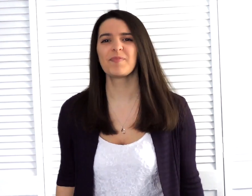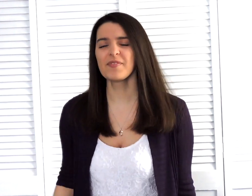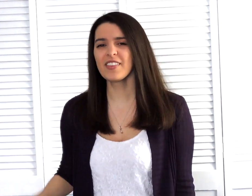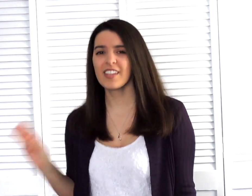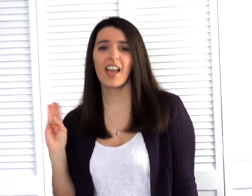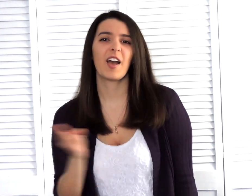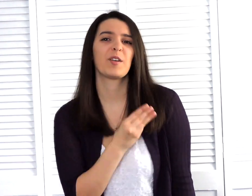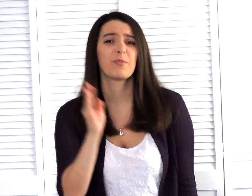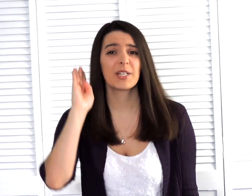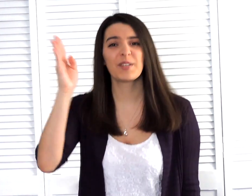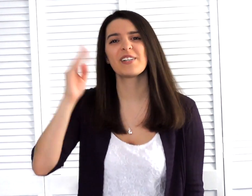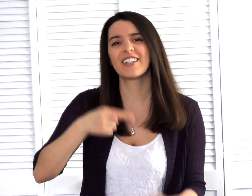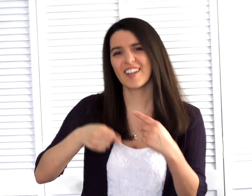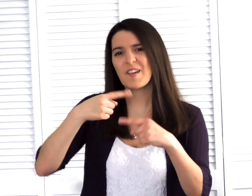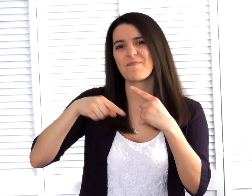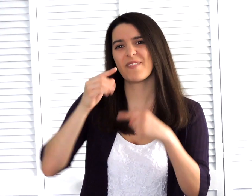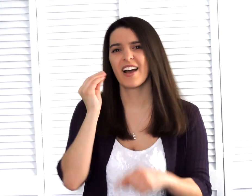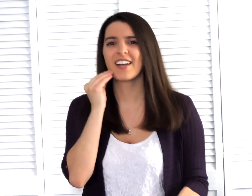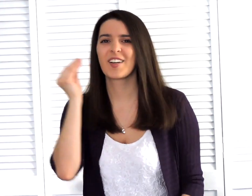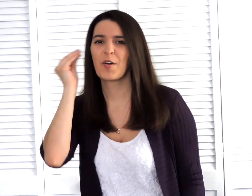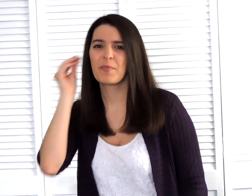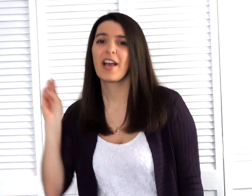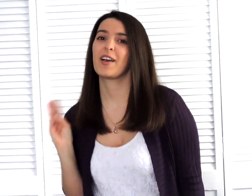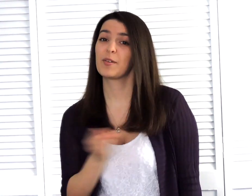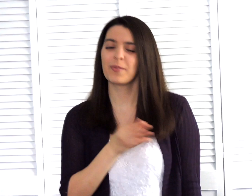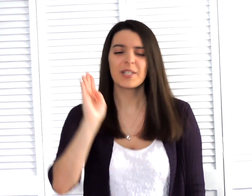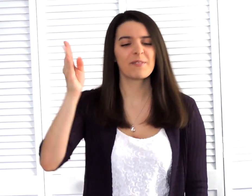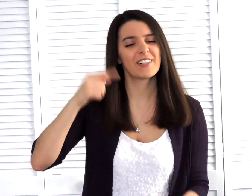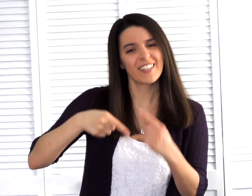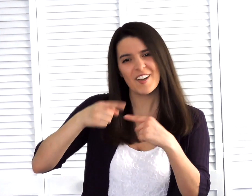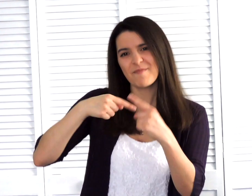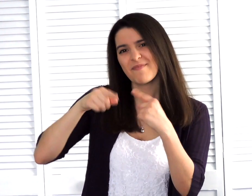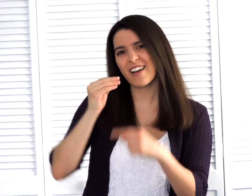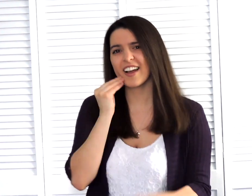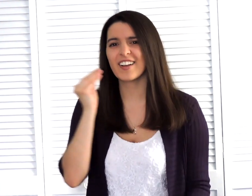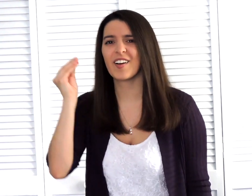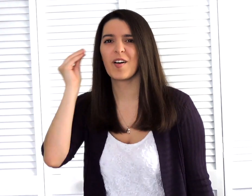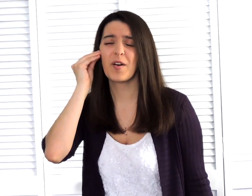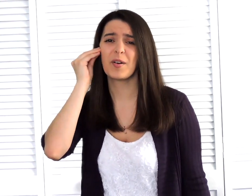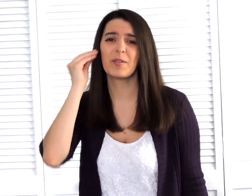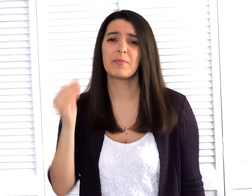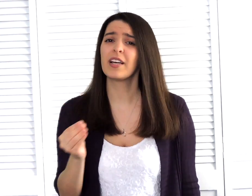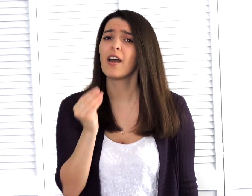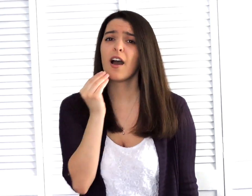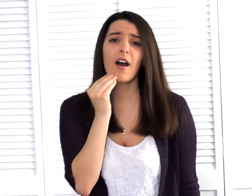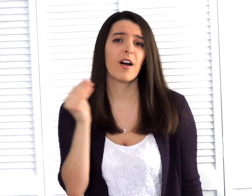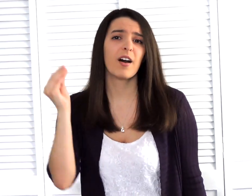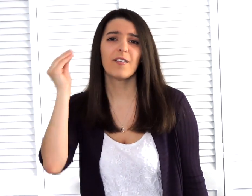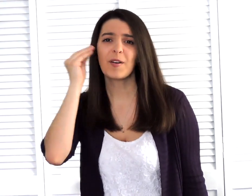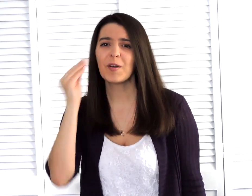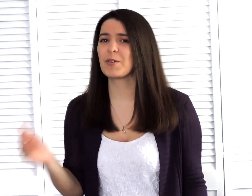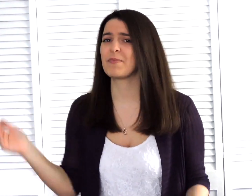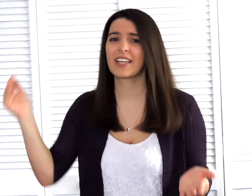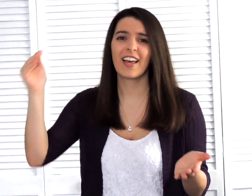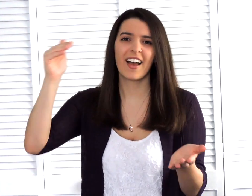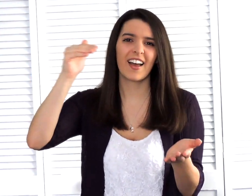And we will come back home And we will come back home Oh, yeah